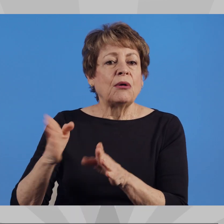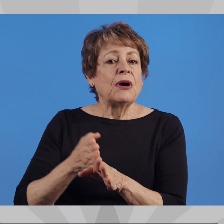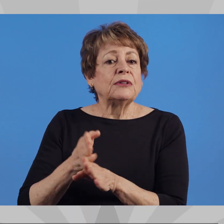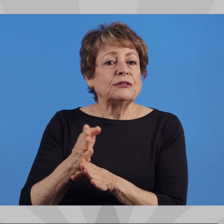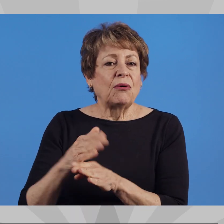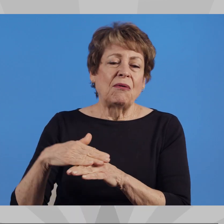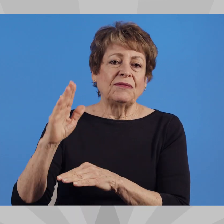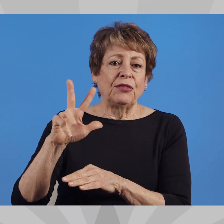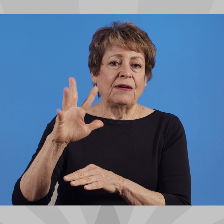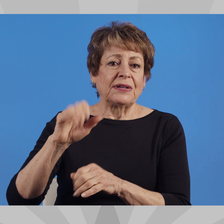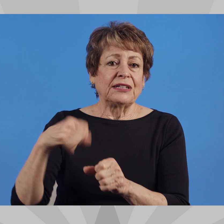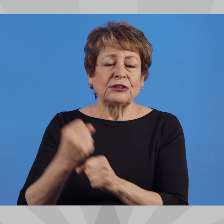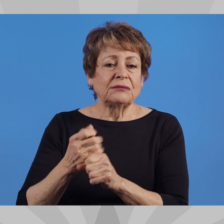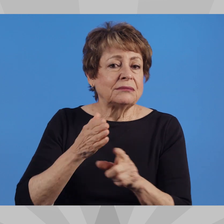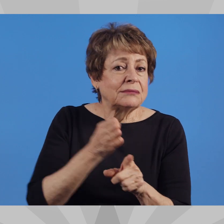BUSINESS MANAGEMENT.